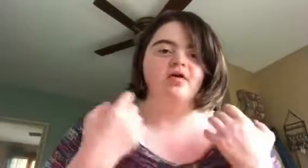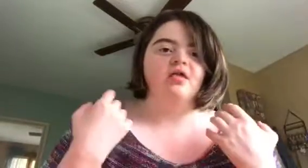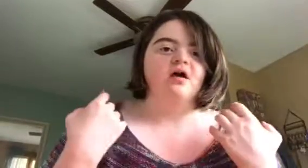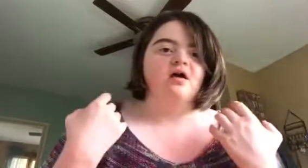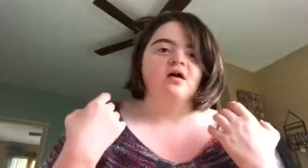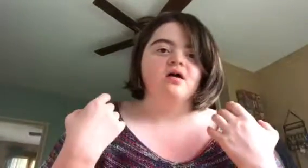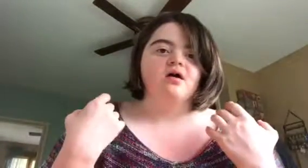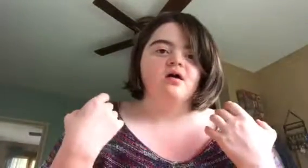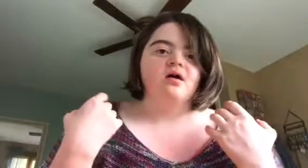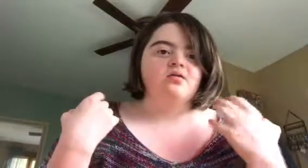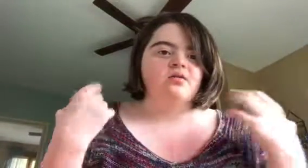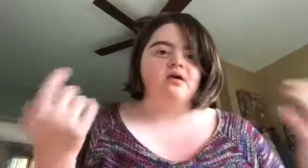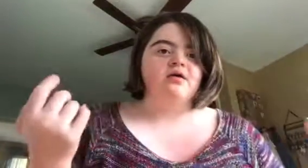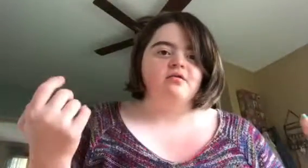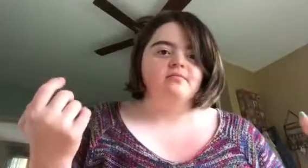and thank you